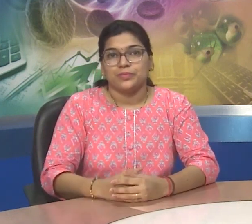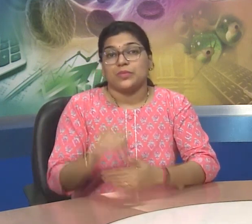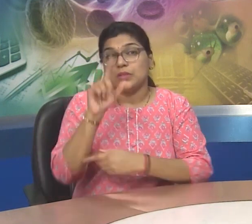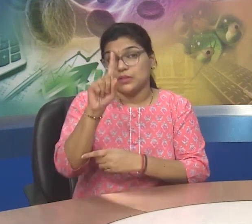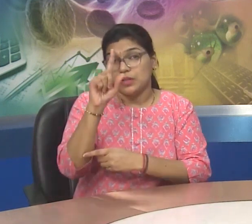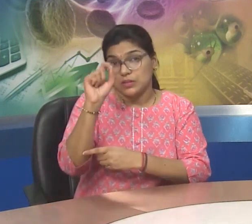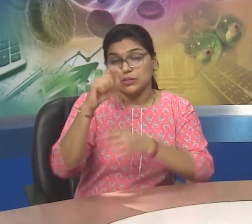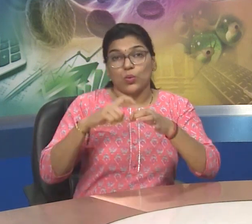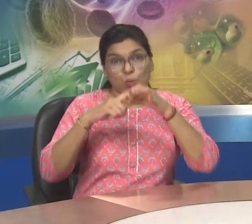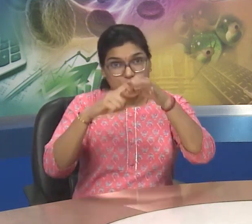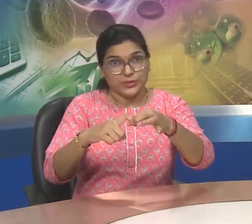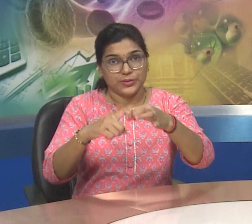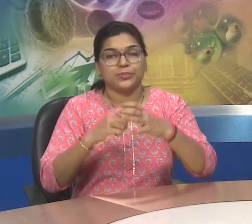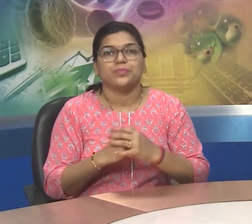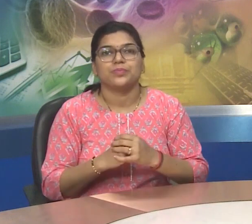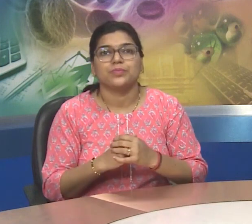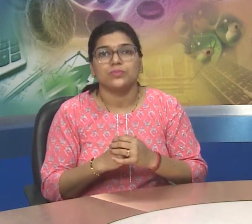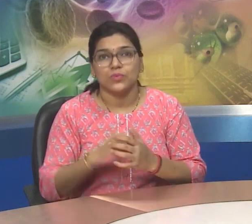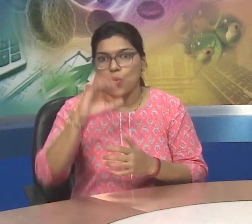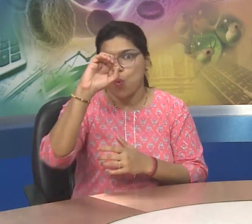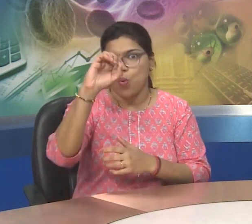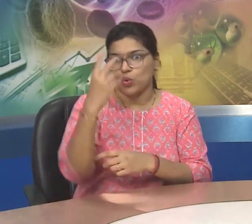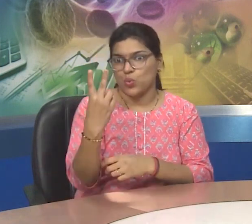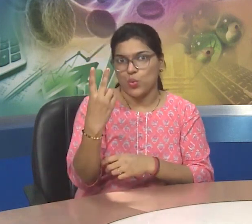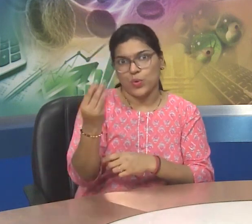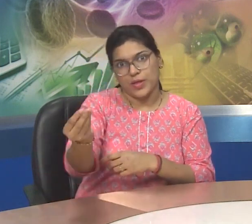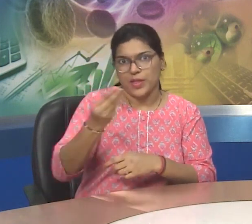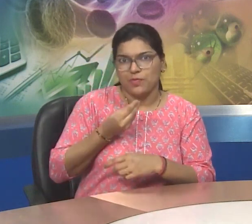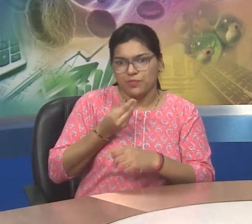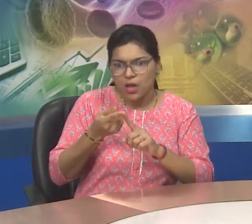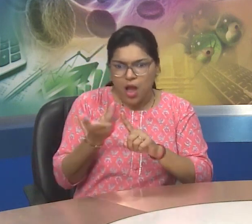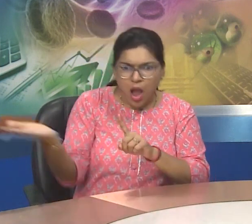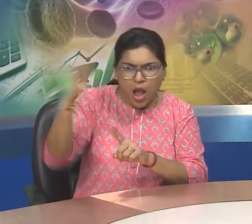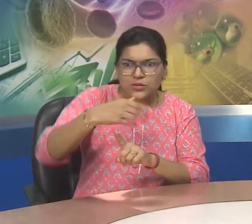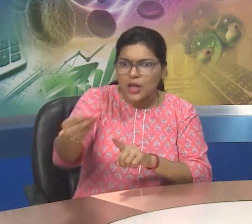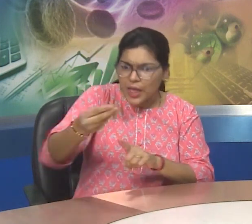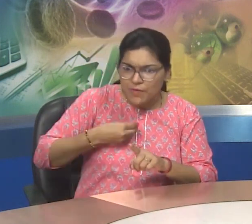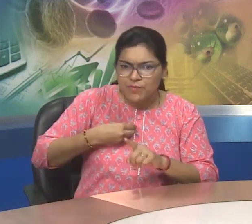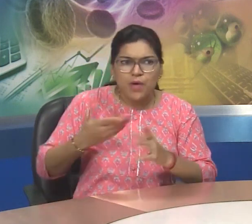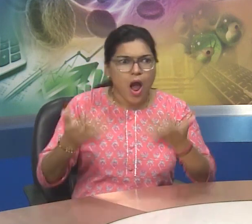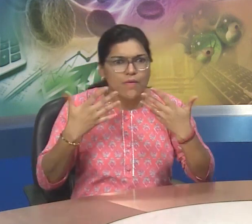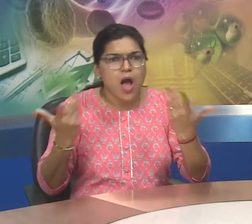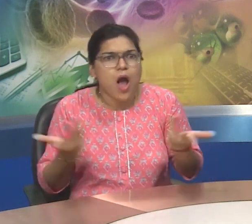Question 10, how did O2 come into